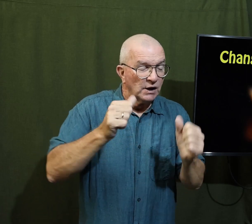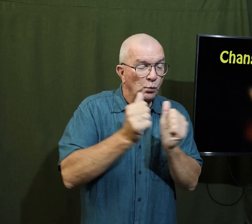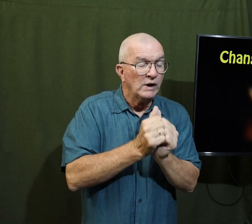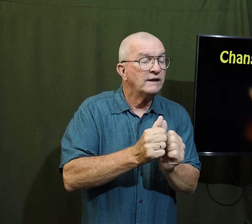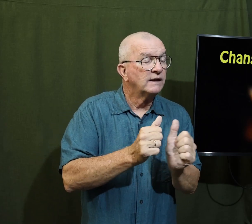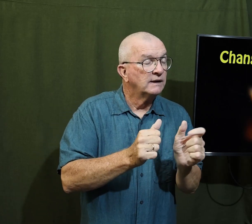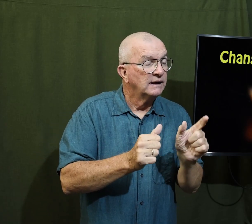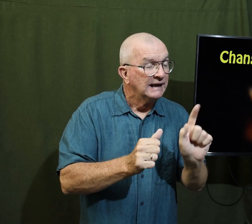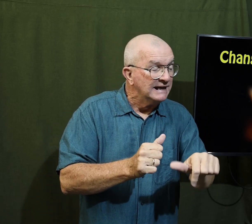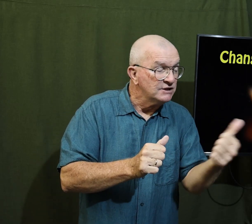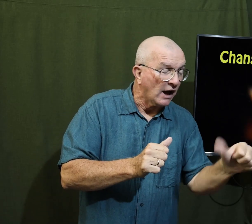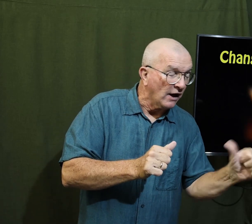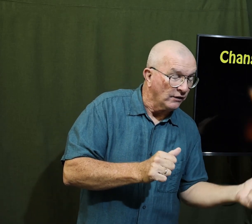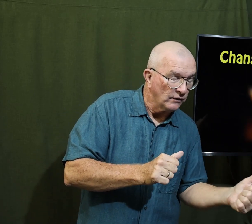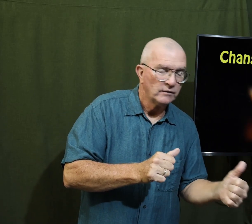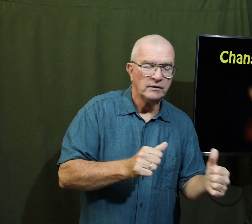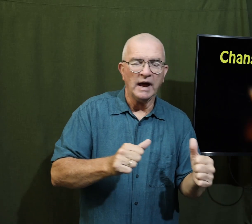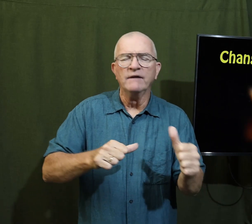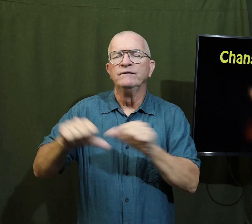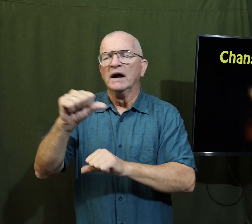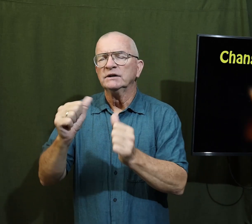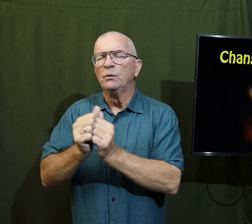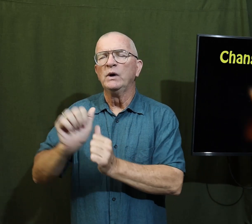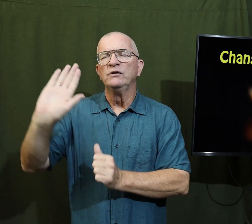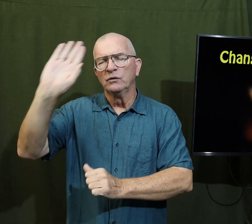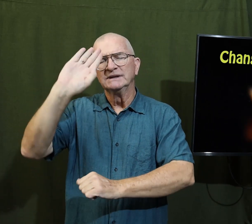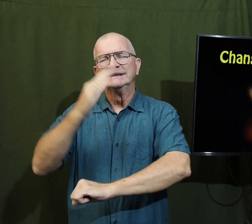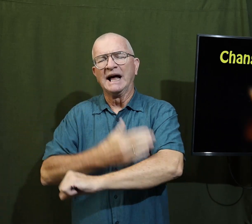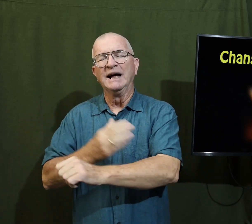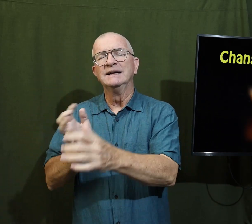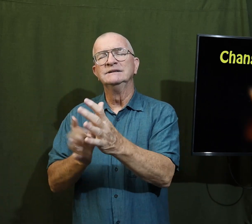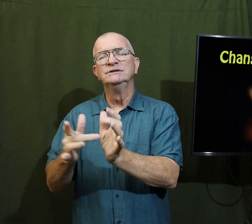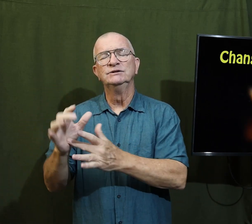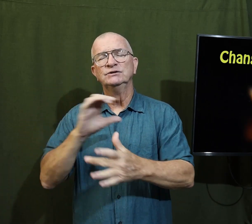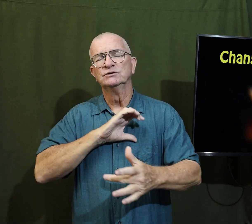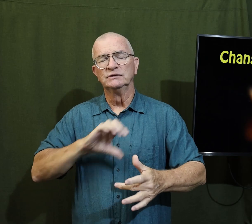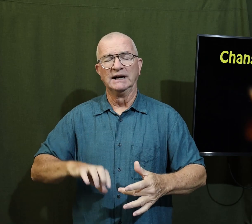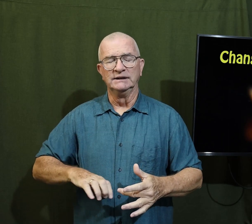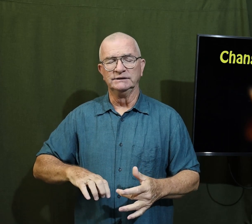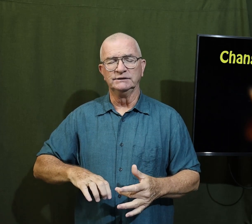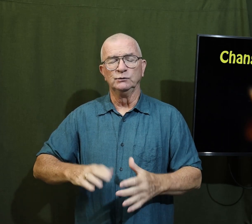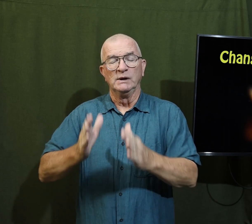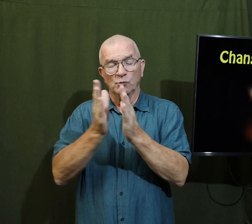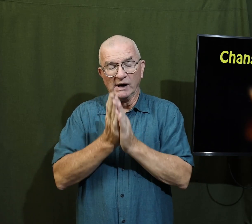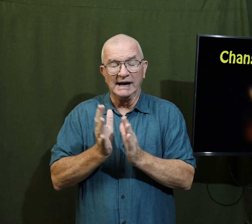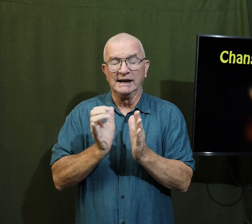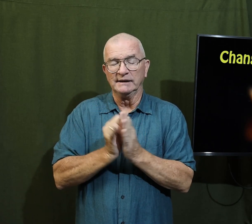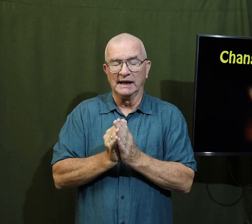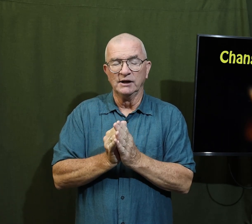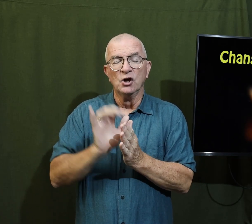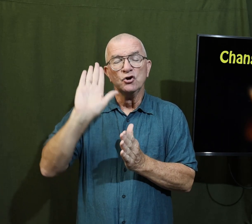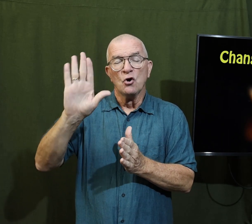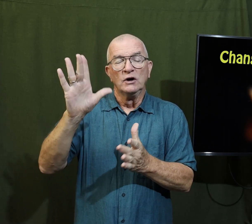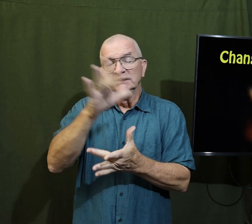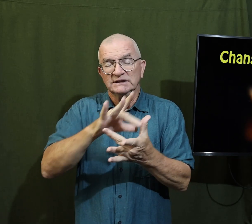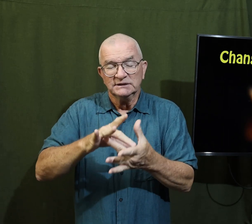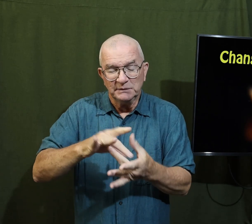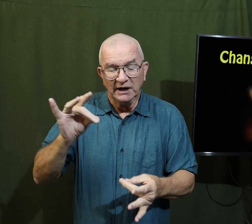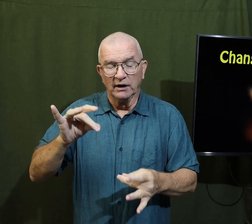fellowship with each other and fellowship with your son Jesus Christ we pray that your spirit